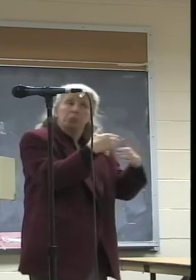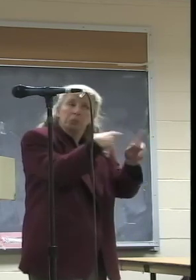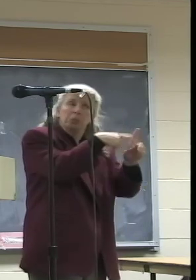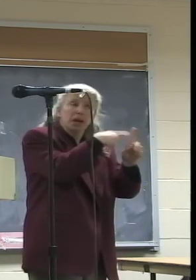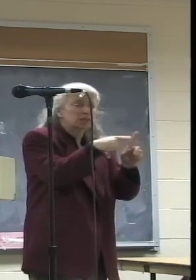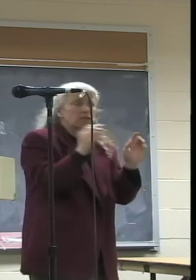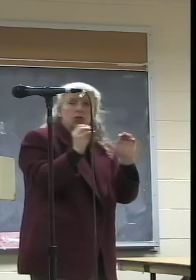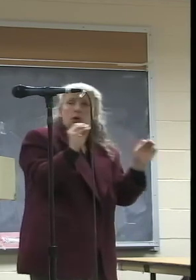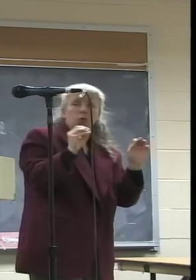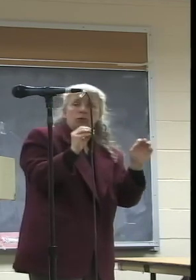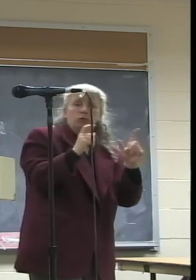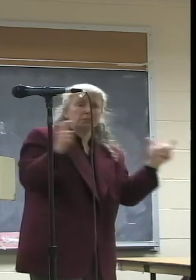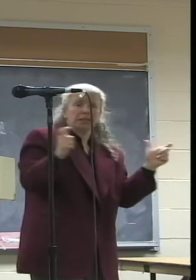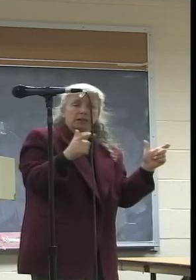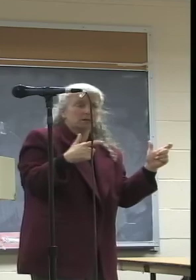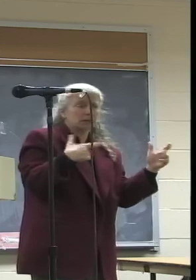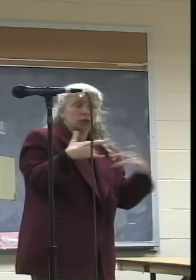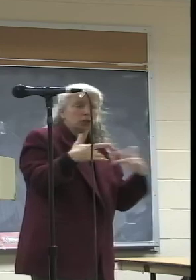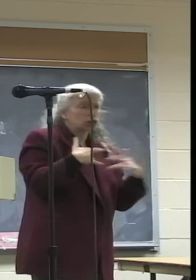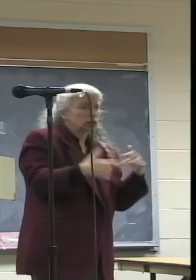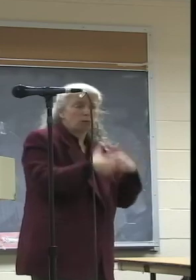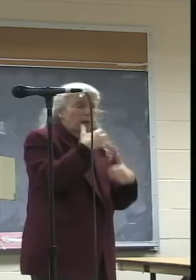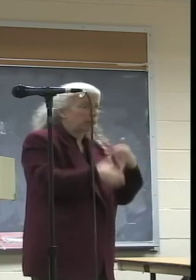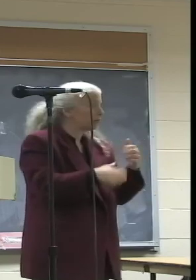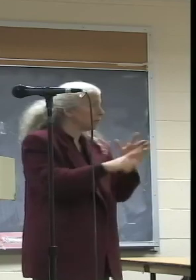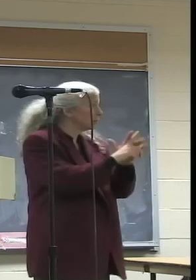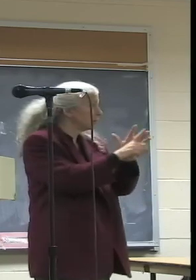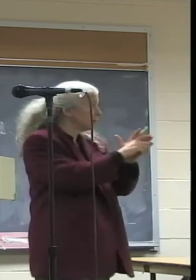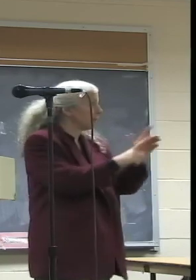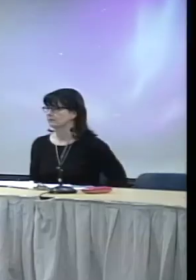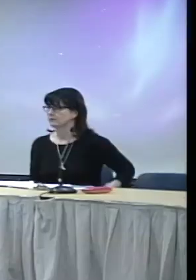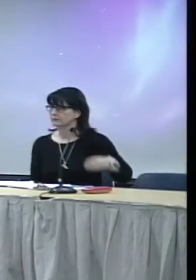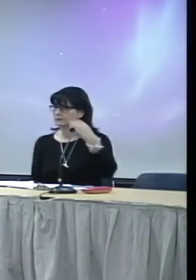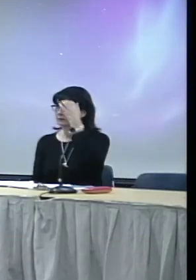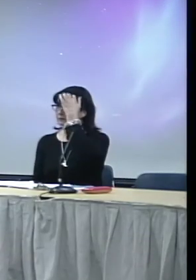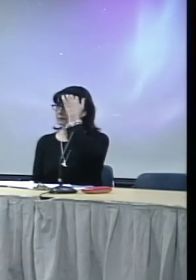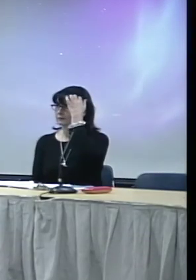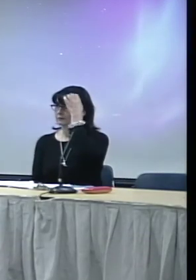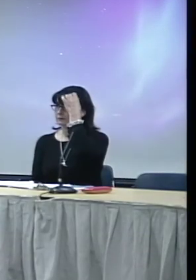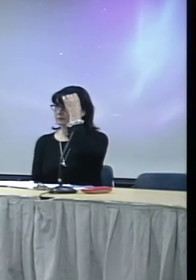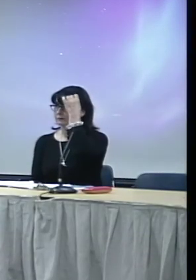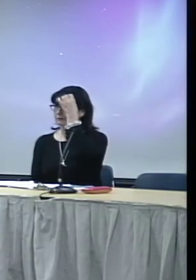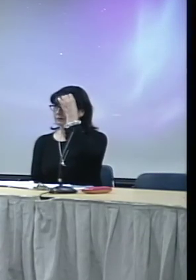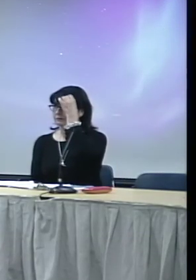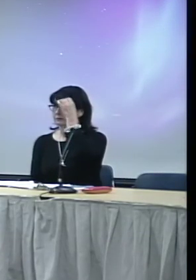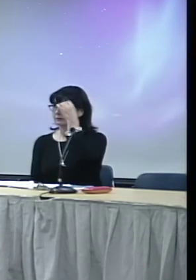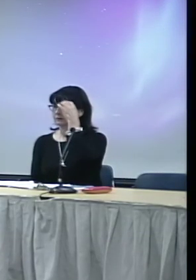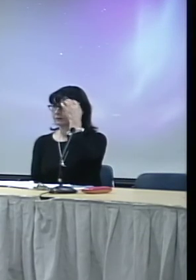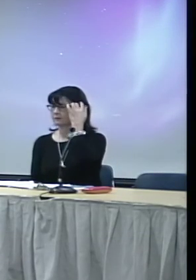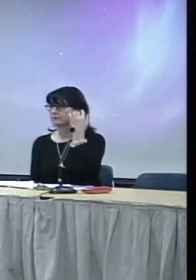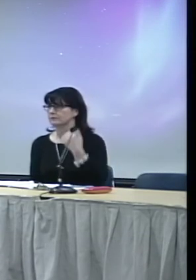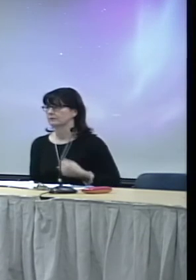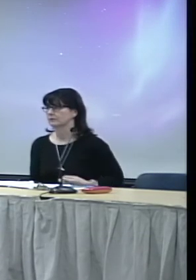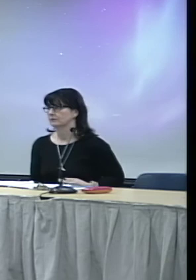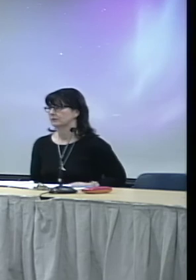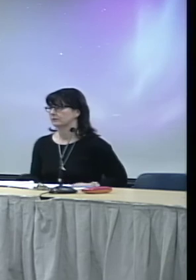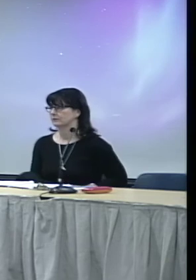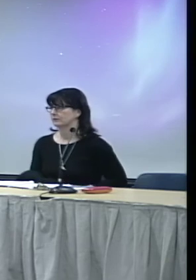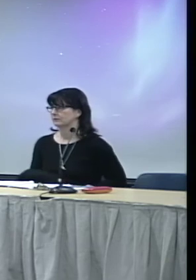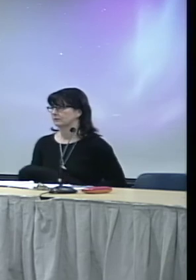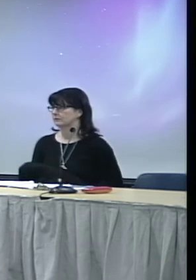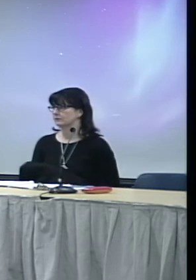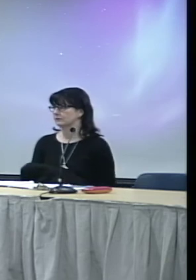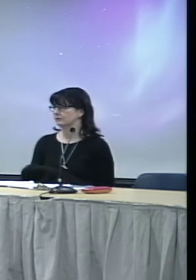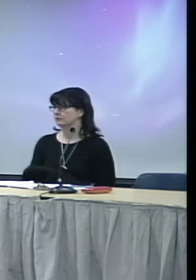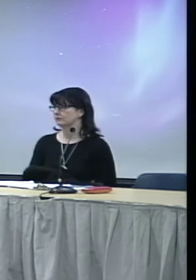no significant concerns raised there either. Okay. And on that note, I thank you because I know you always do have excellent channels of